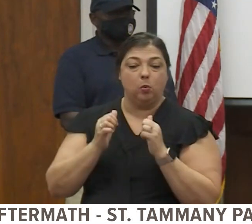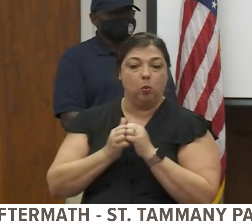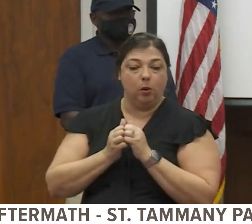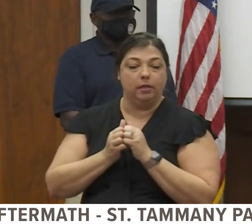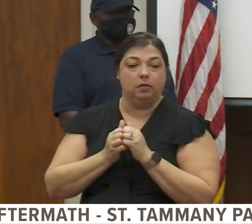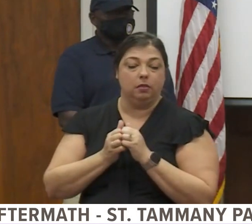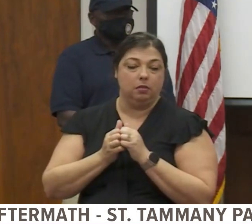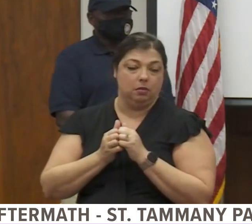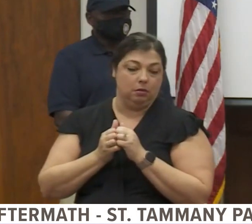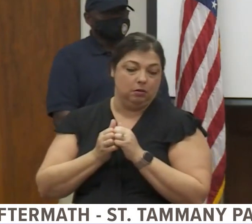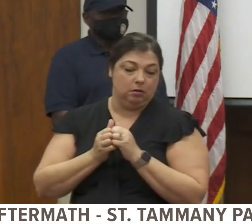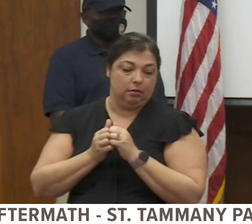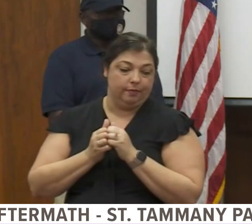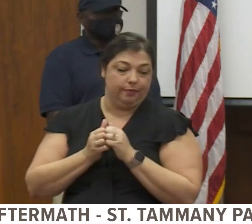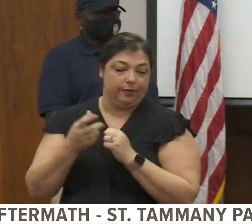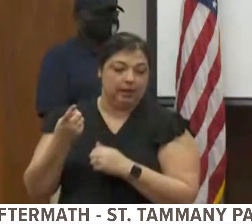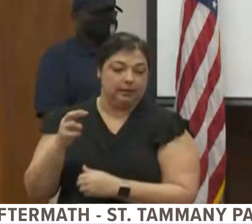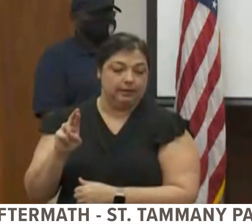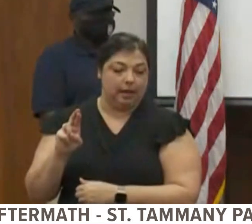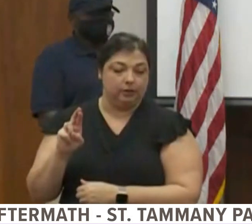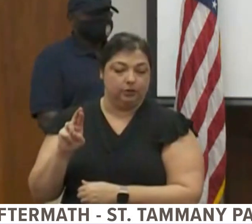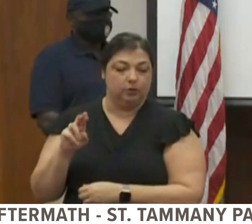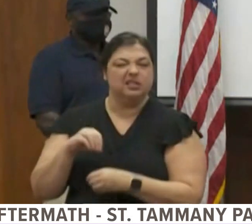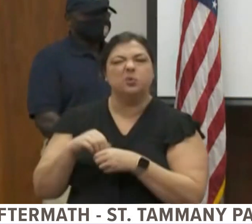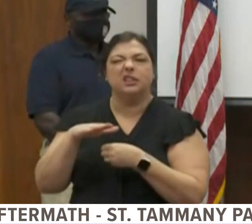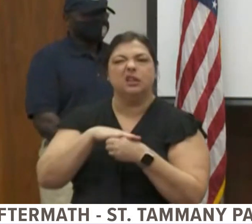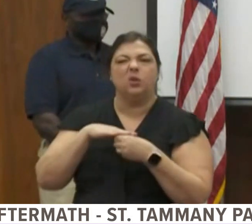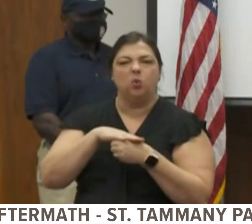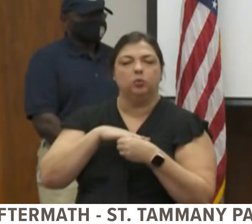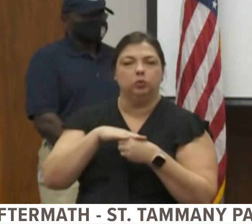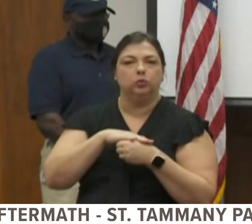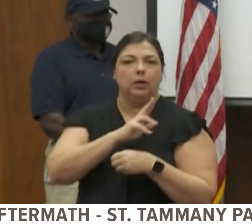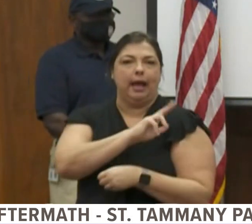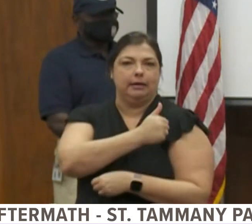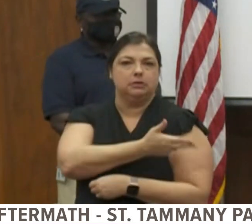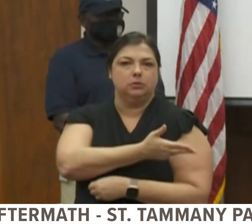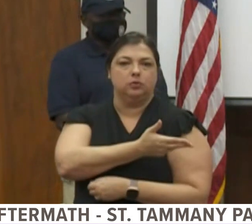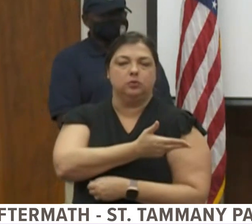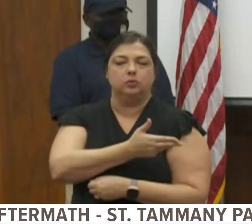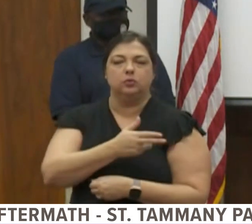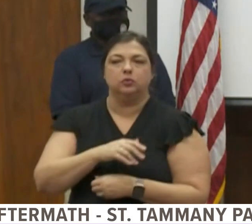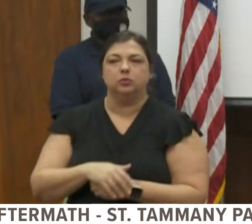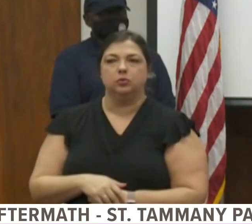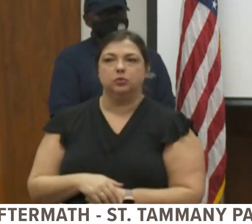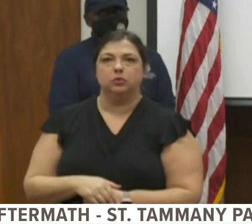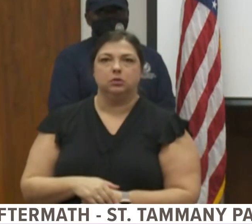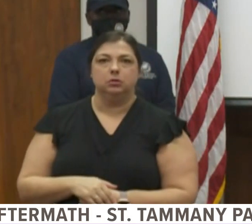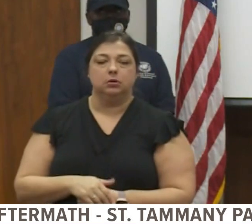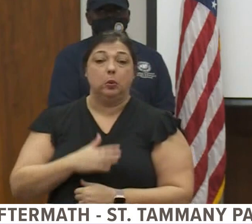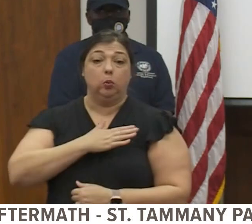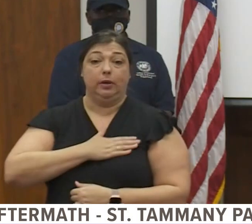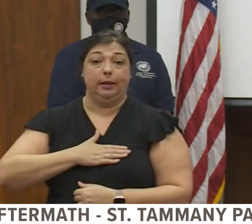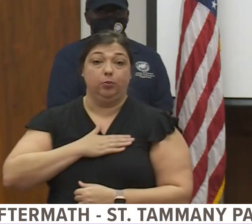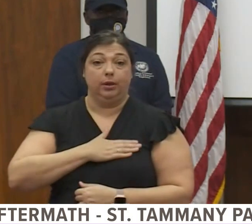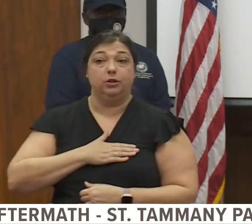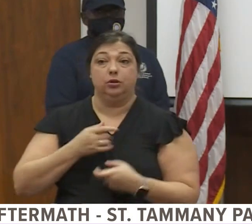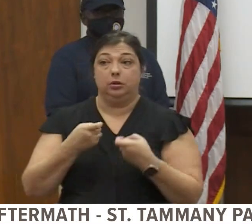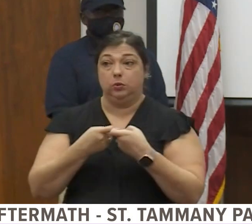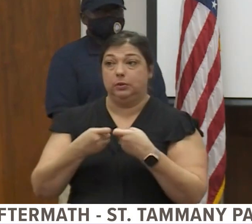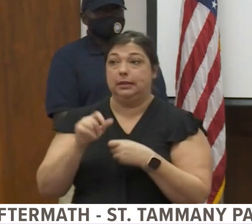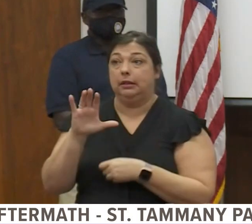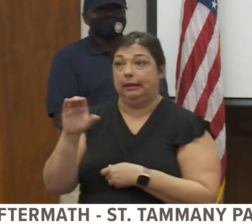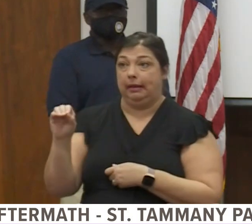doctors with our local hospitals. And, again, we appreciate our utility